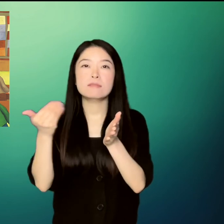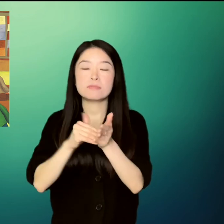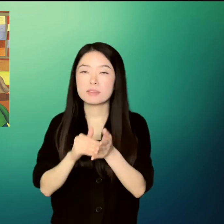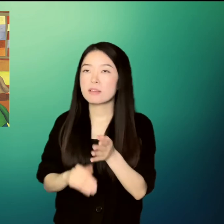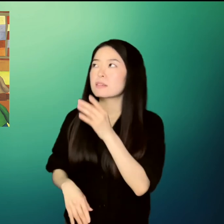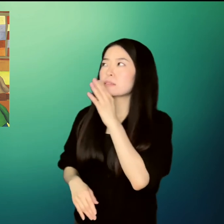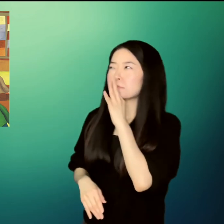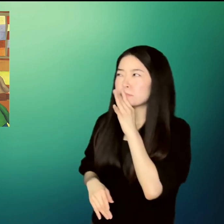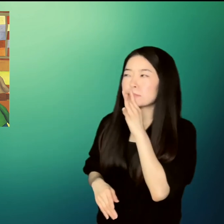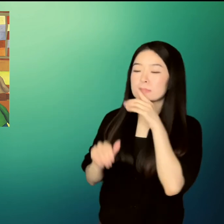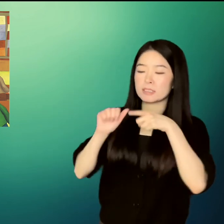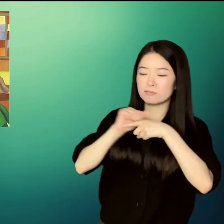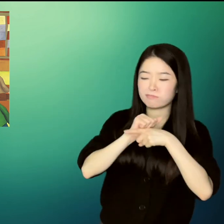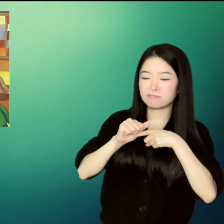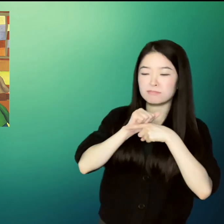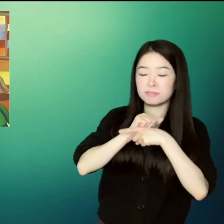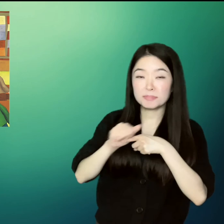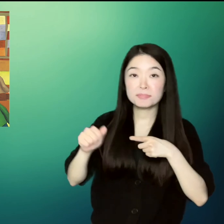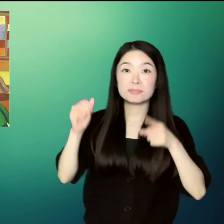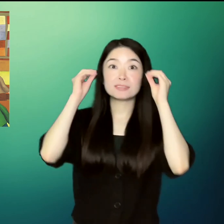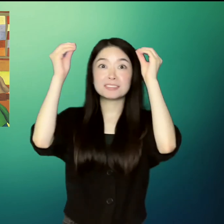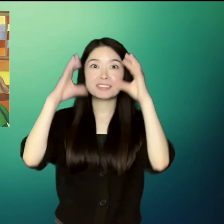Even Mr. Kokoto's.